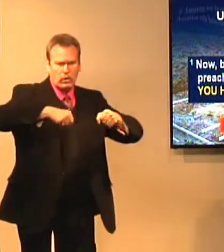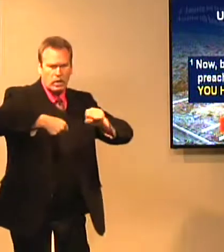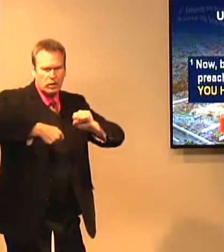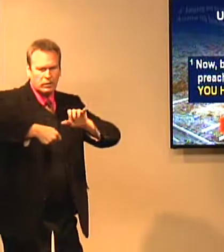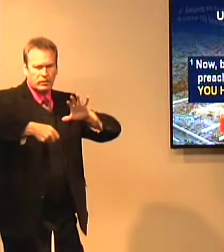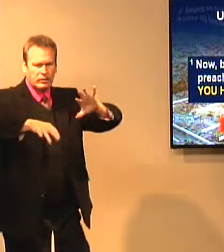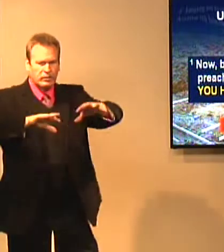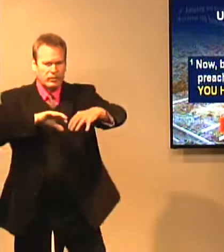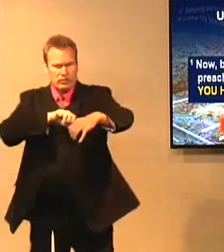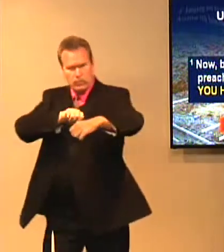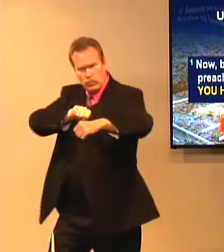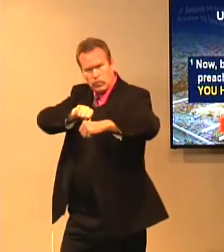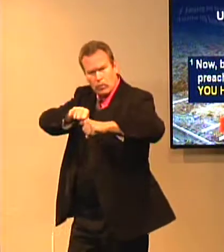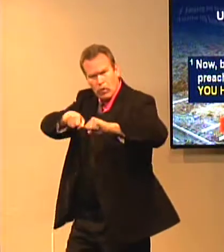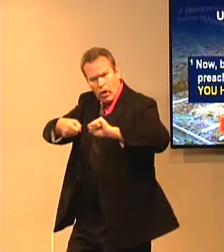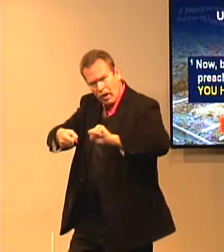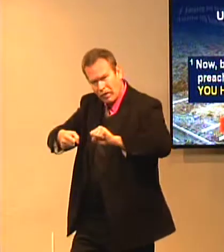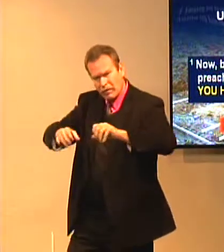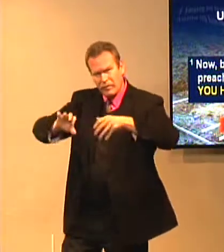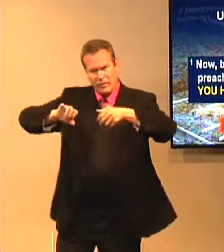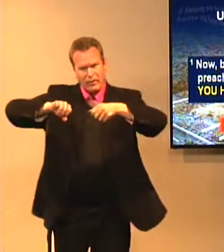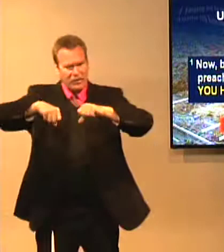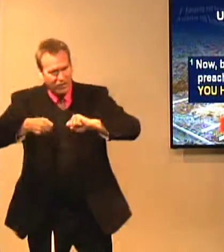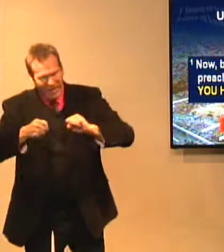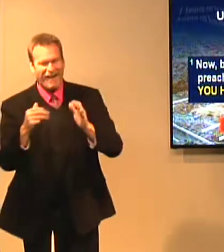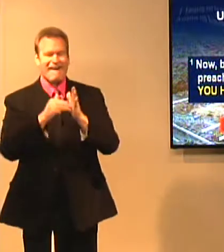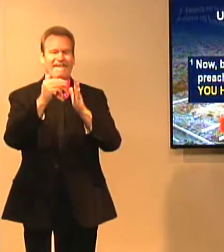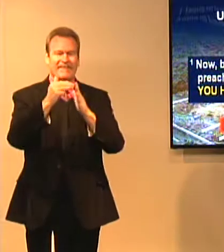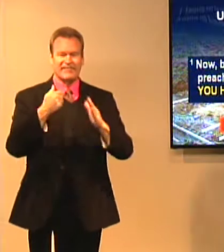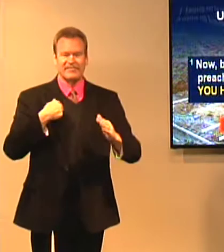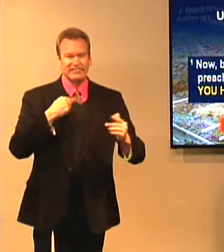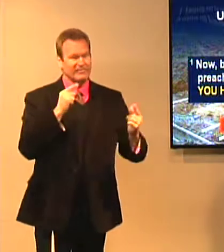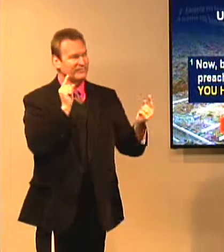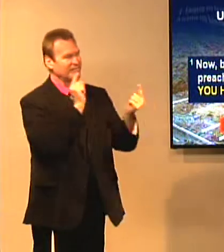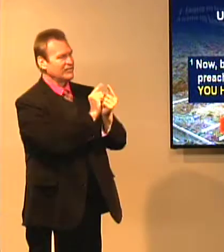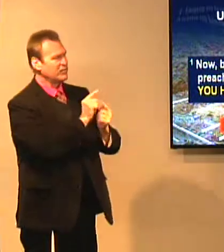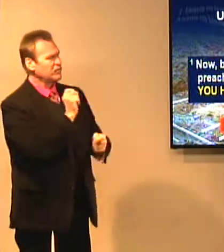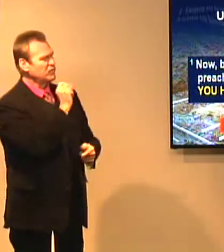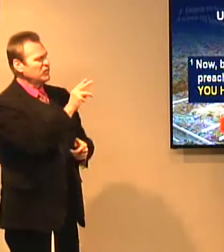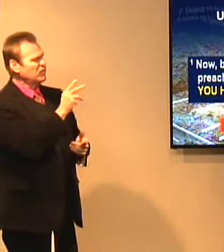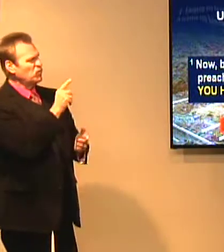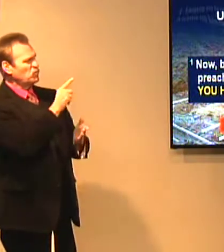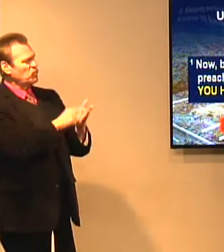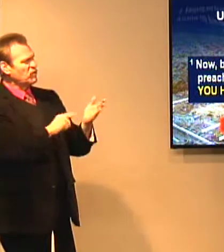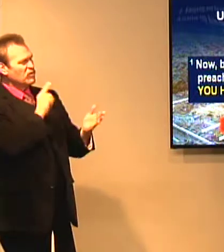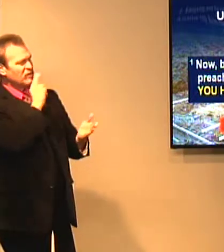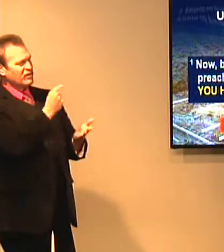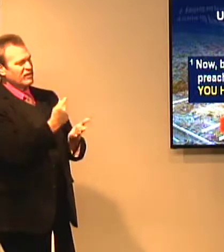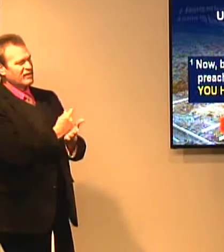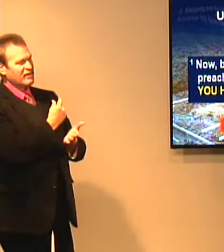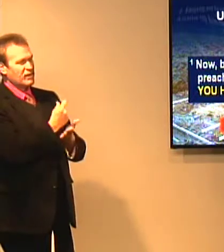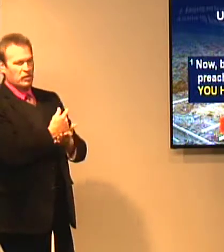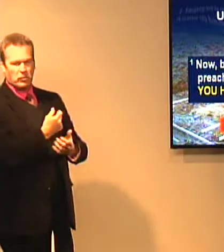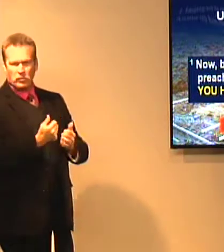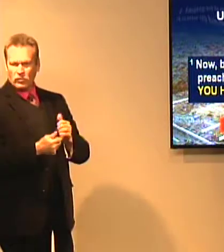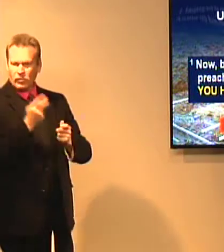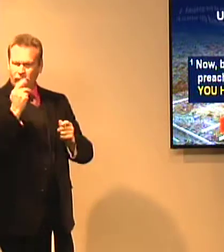not to twist and turn the gospel. And oftentimes, I meet someone, and I ask them, hey, what is the gospel?